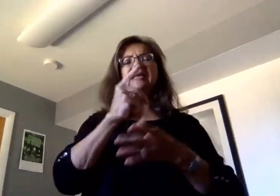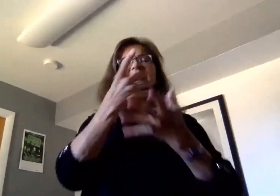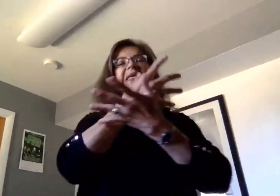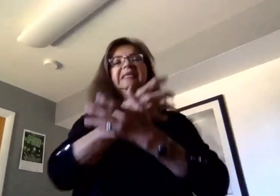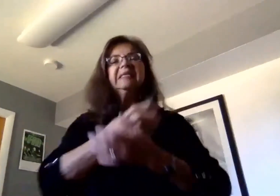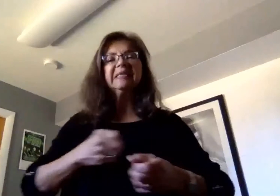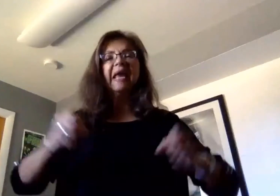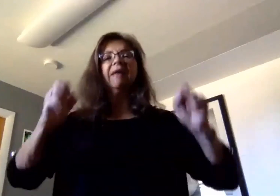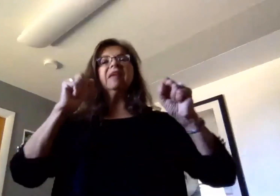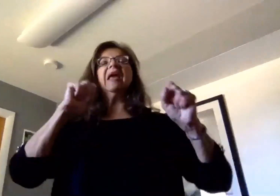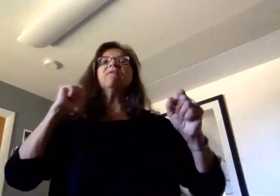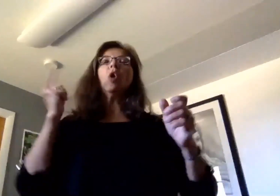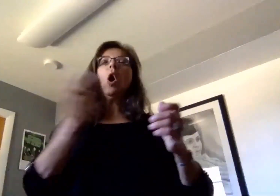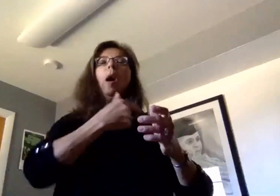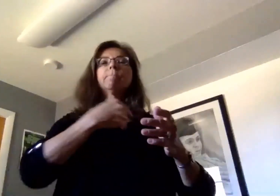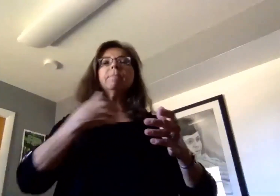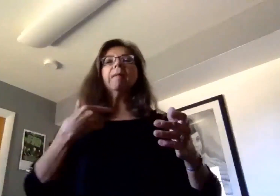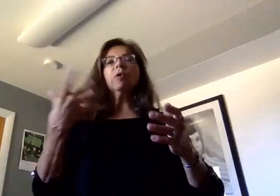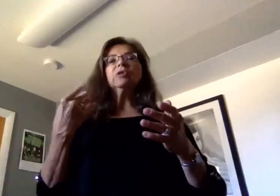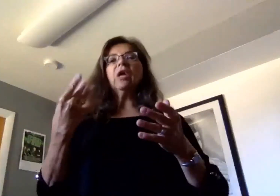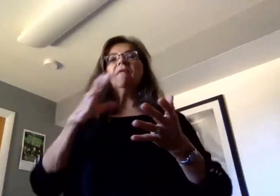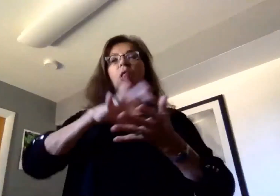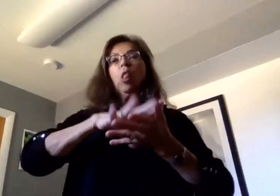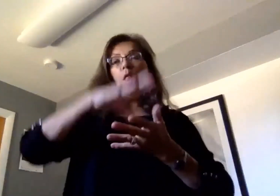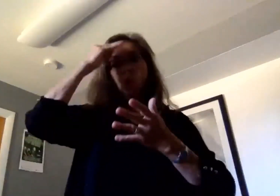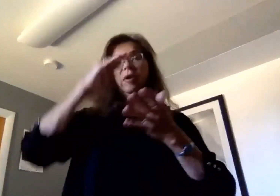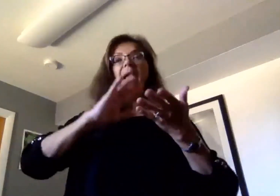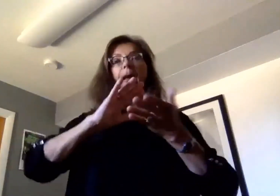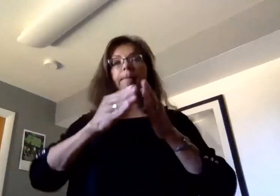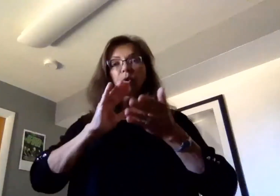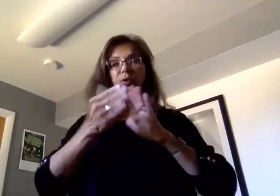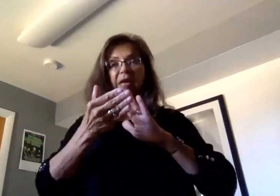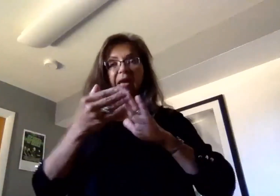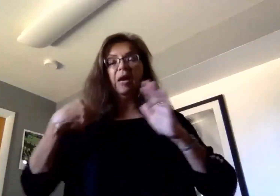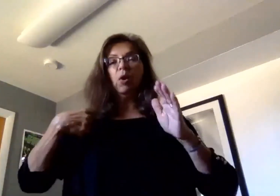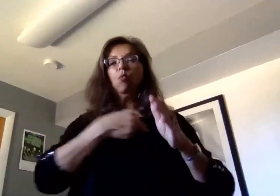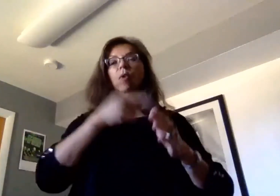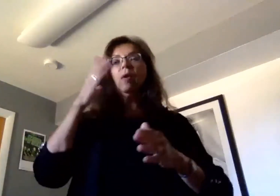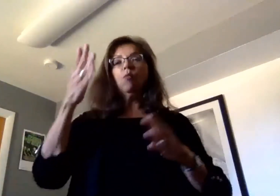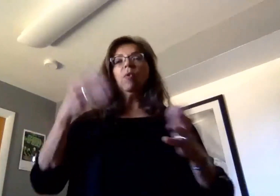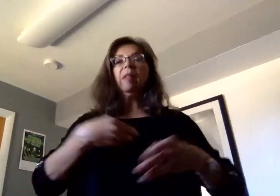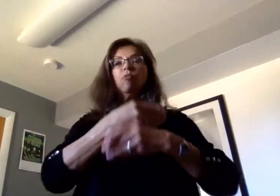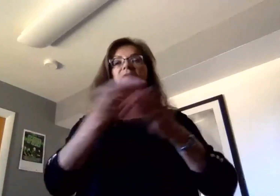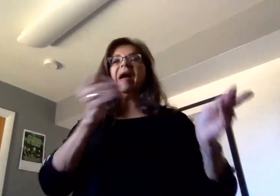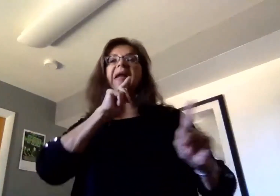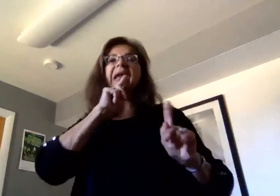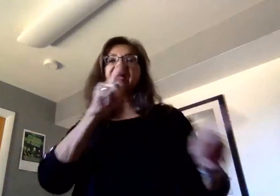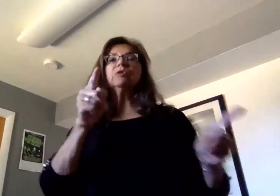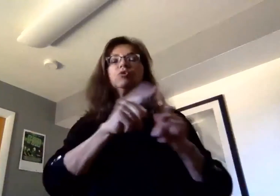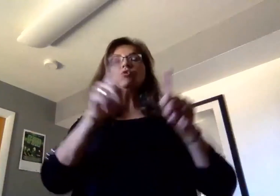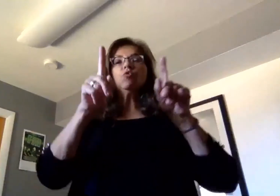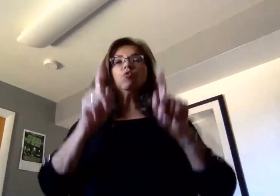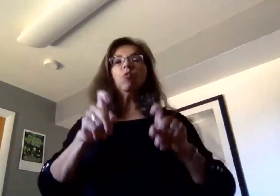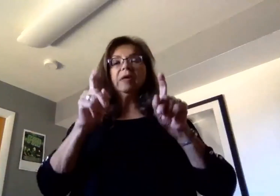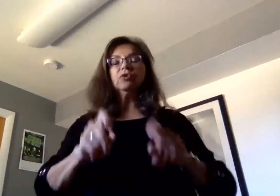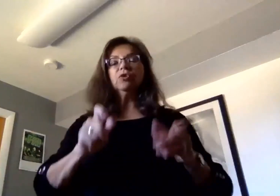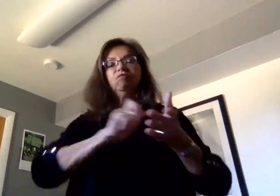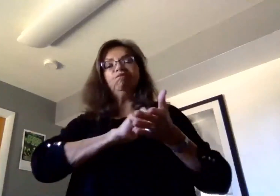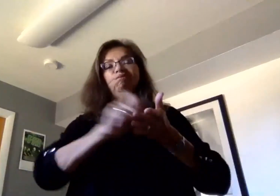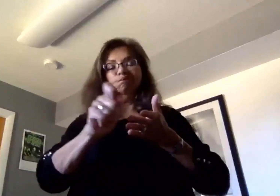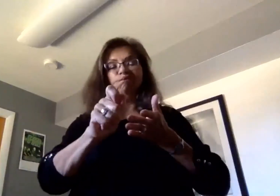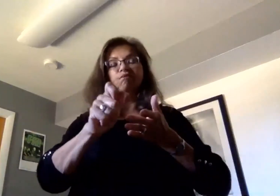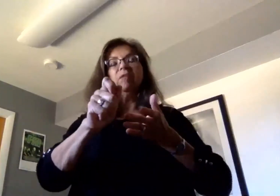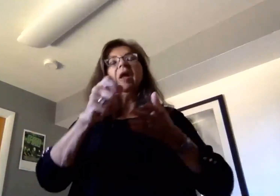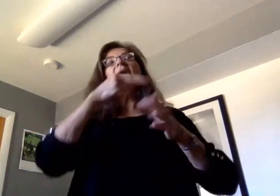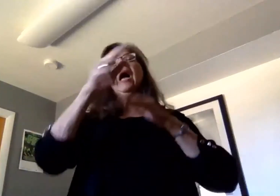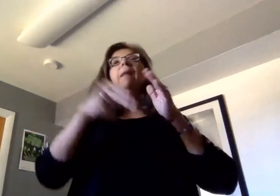all members of our learning community and to that end we will be providing answers to many of the questions that were posed around our protocols and systems